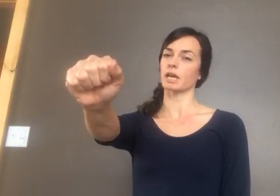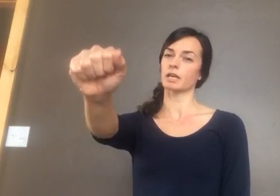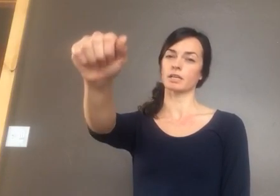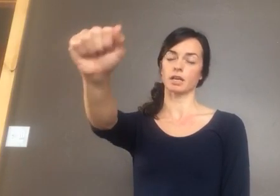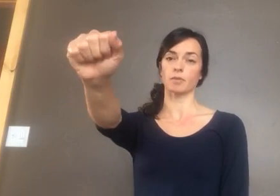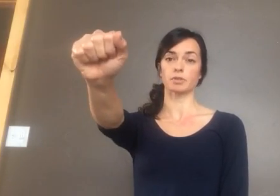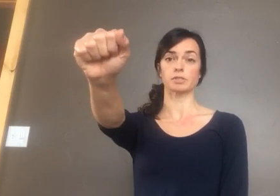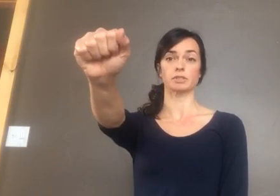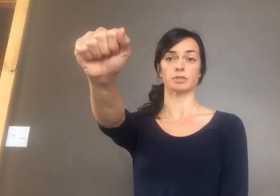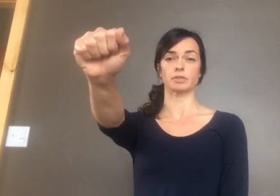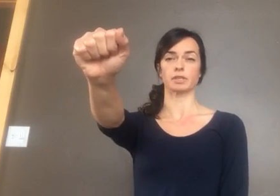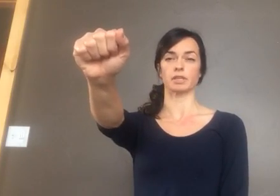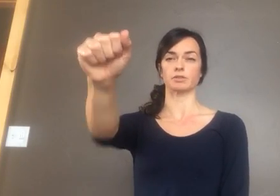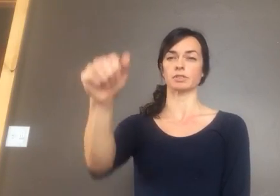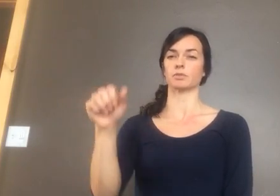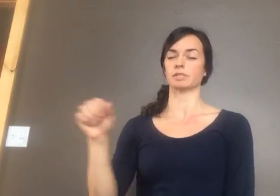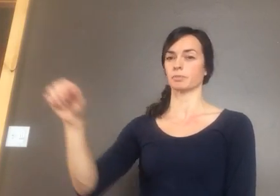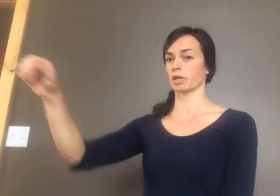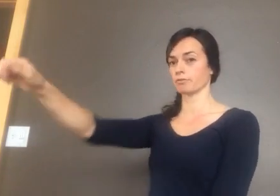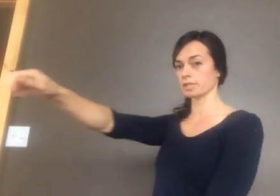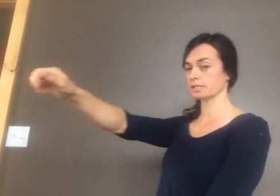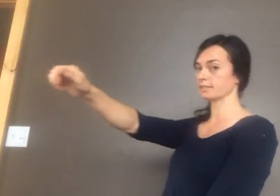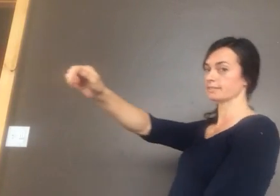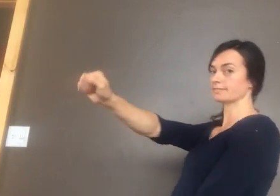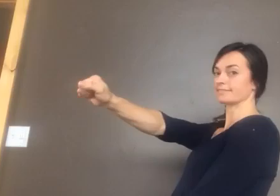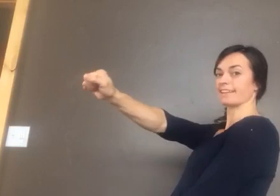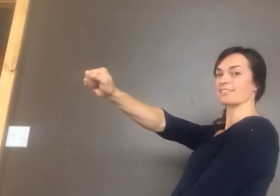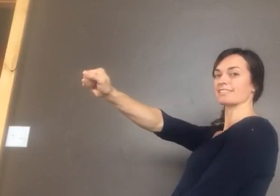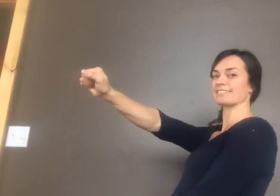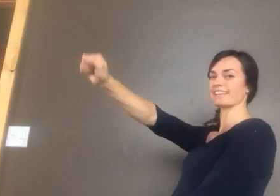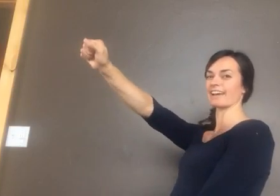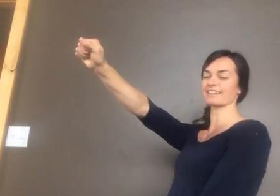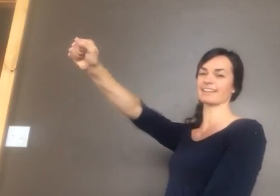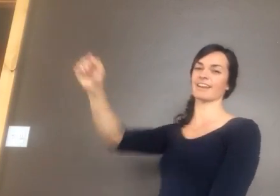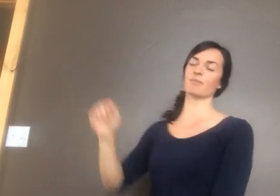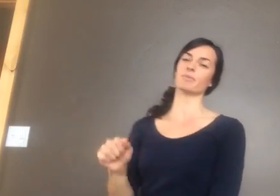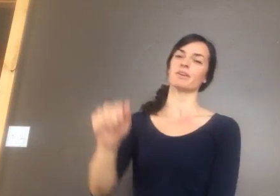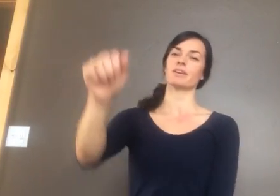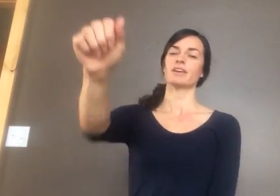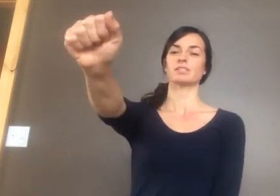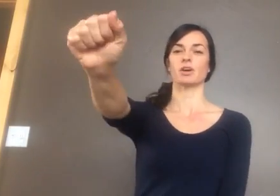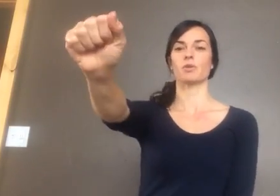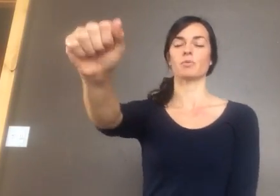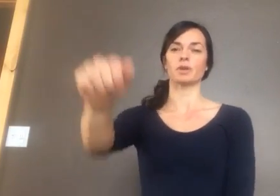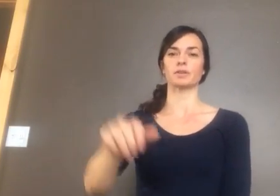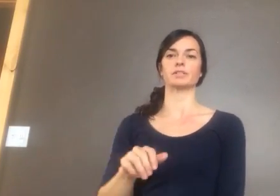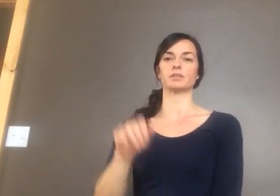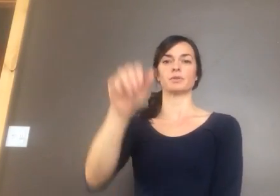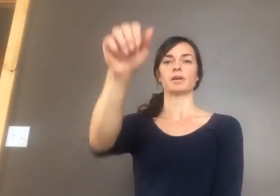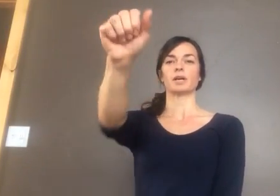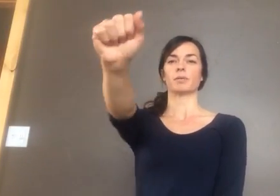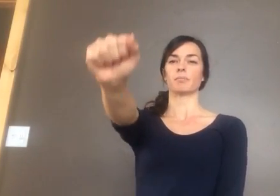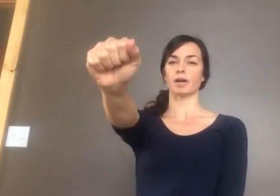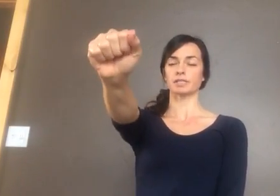sign at the Communist salute that they used to do was to put a fist out to the side and up. So we're going to do Marx